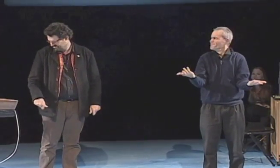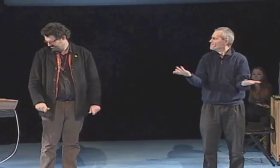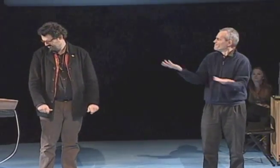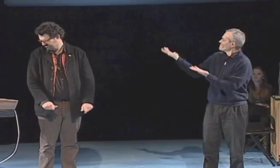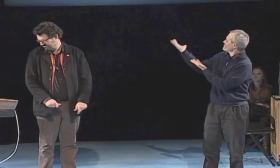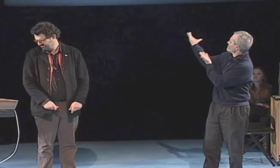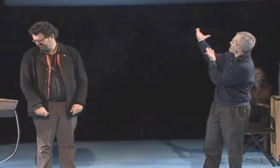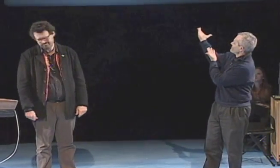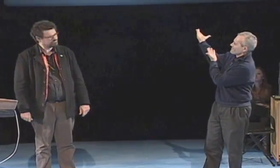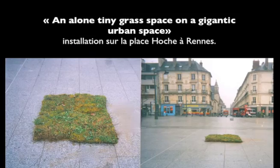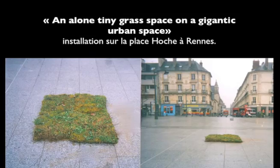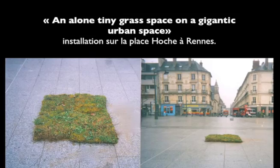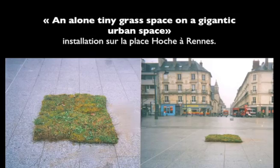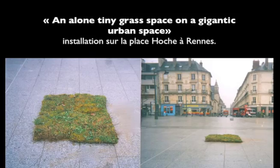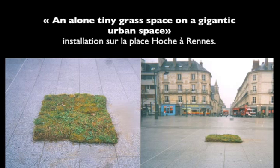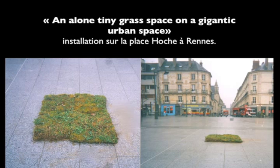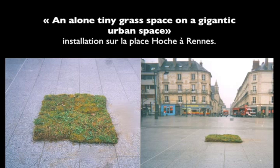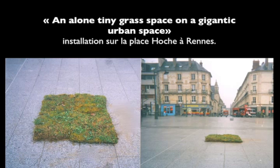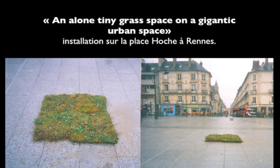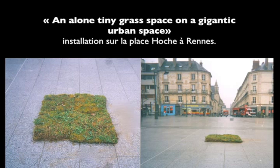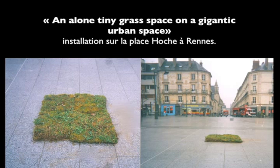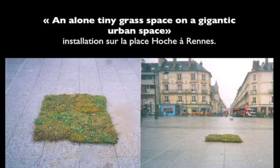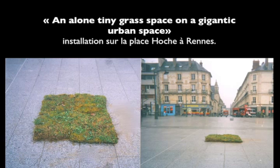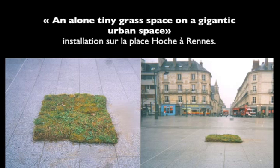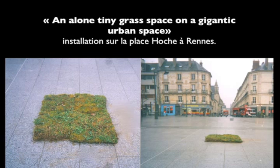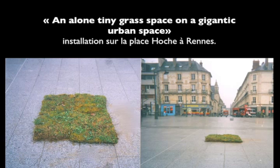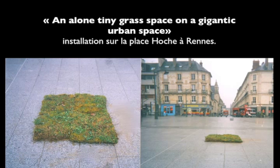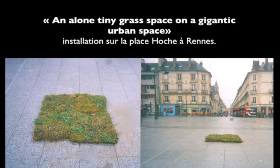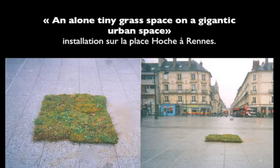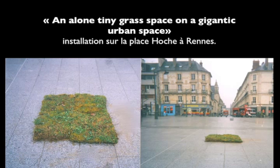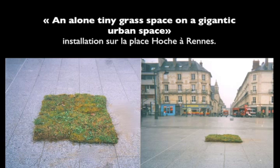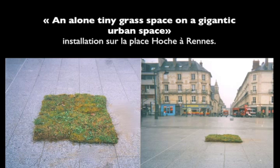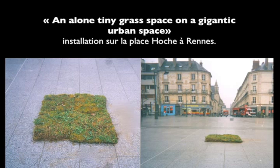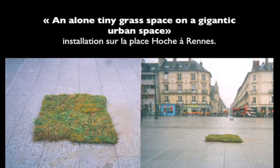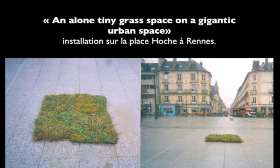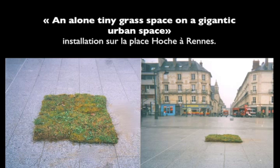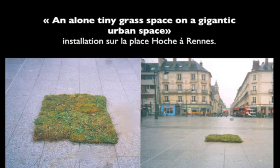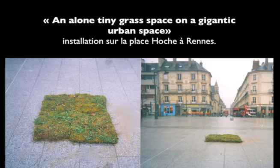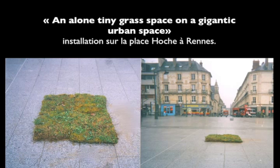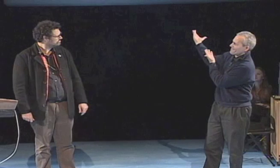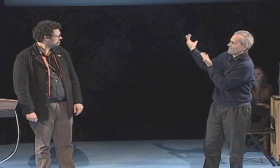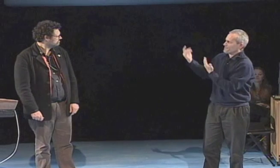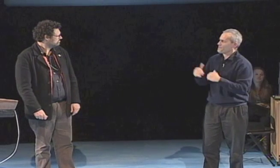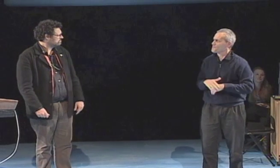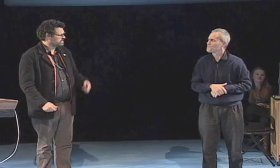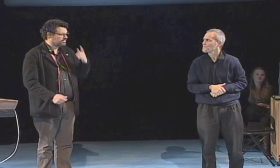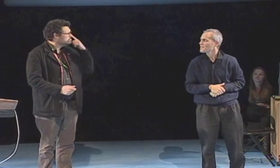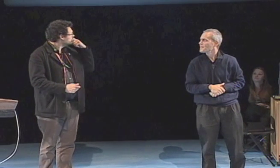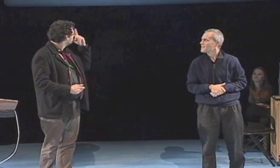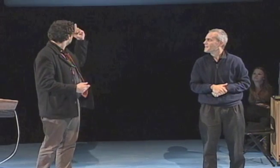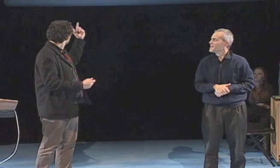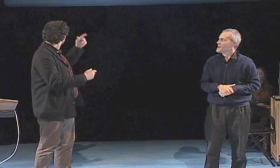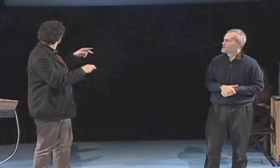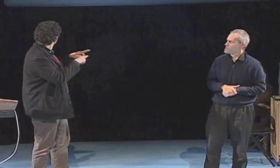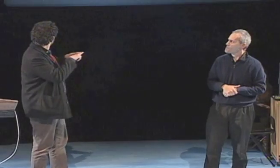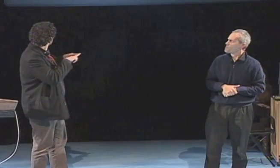as you see here.